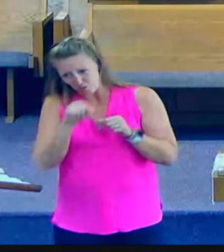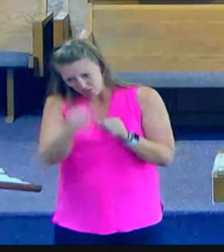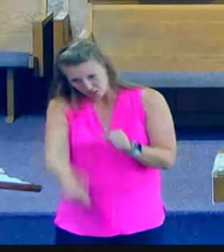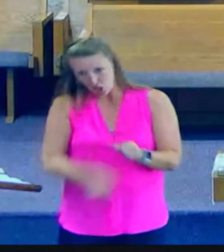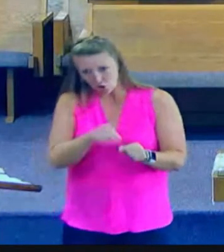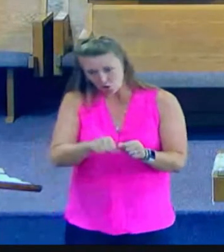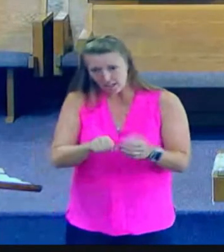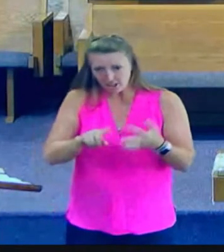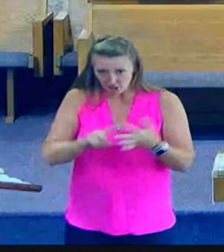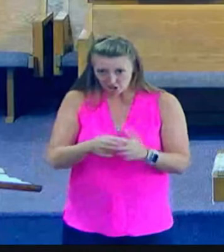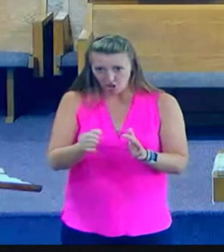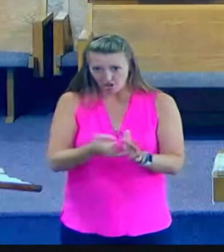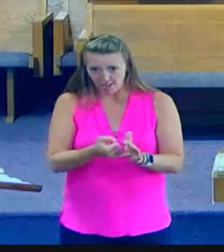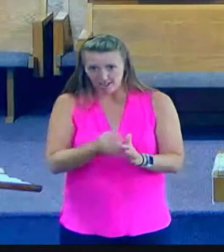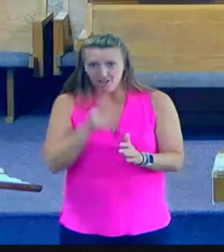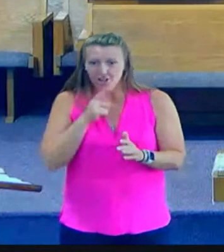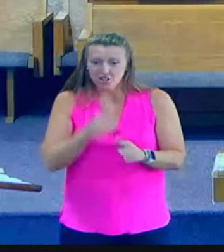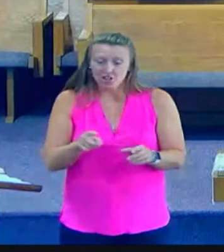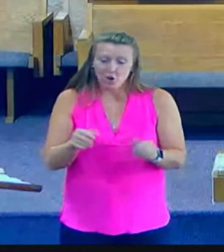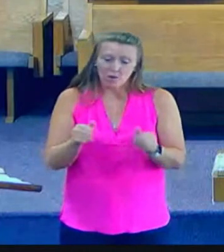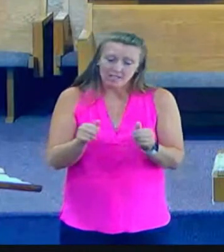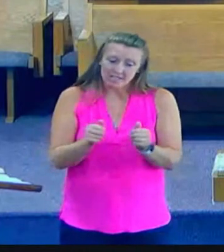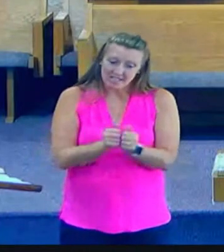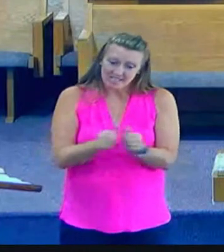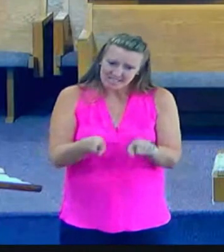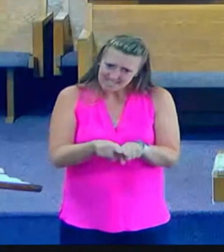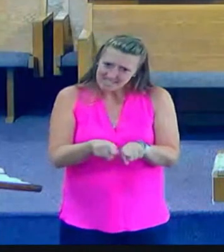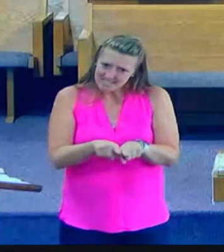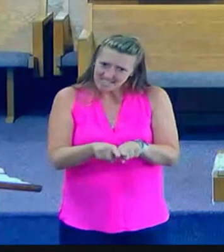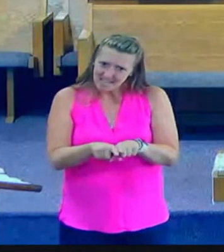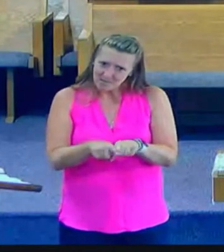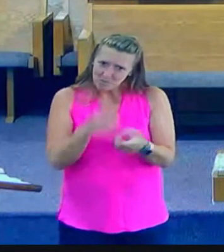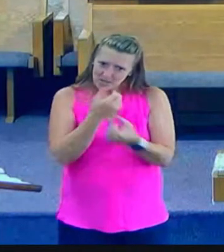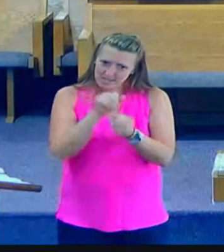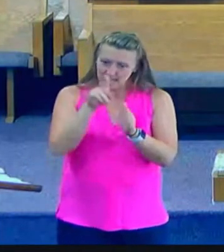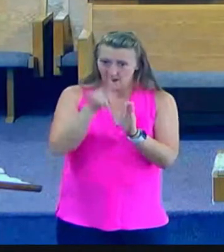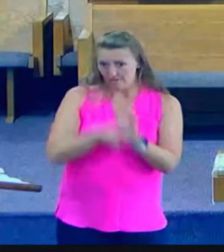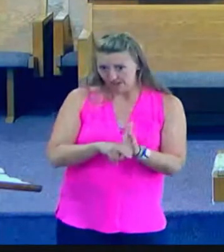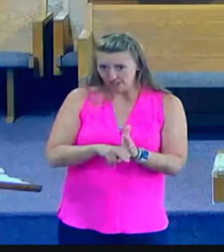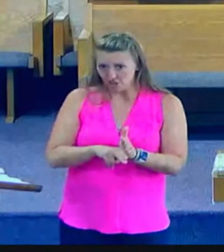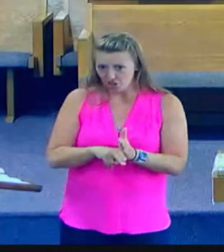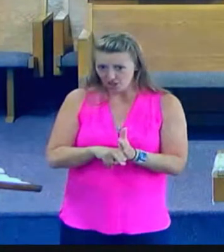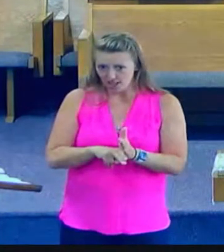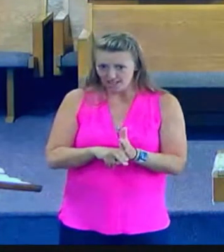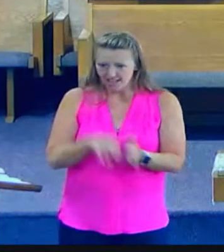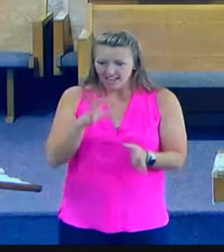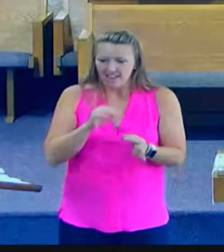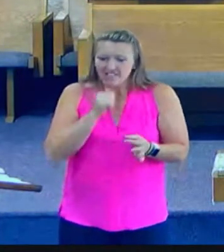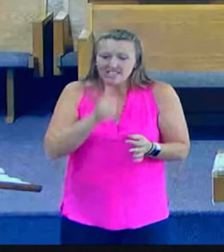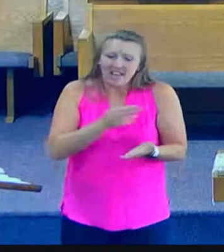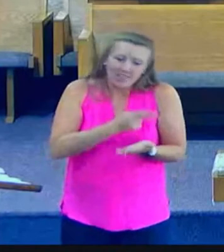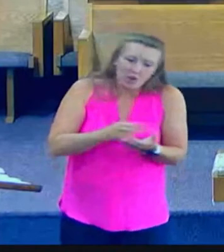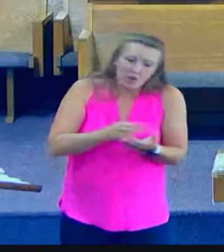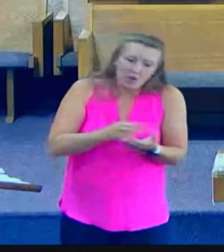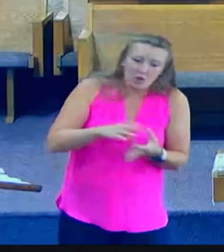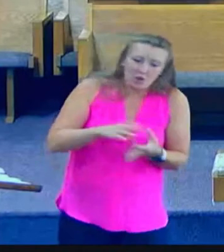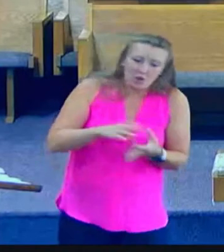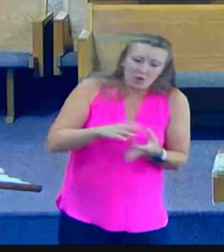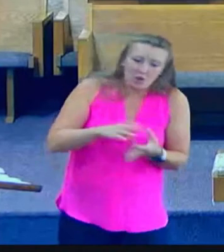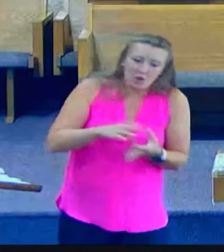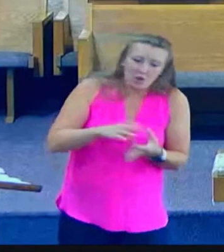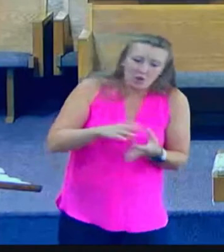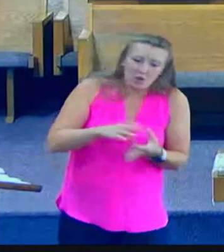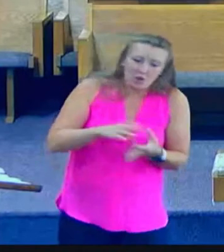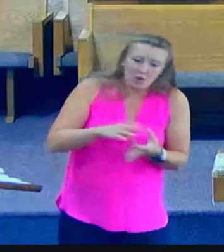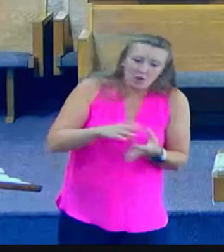So it is with salvation. If it isn't the Holy Spirit putting the